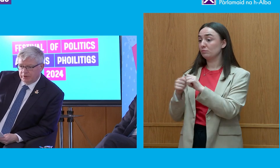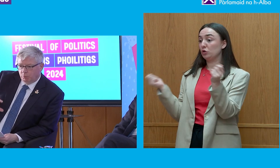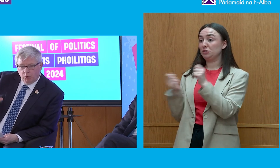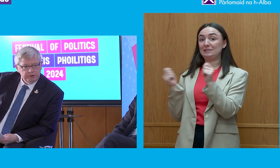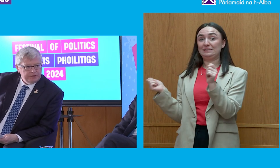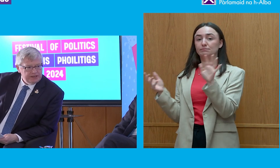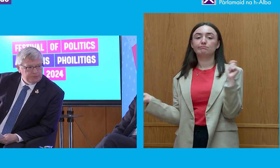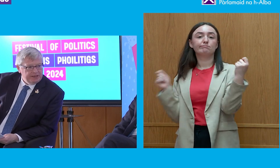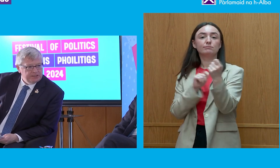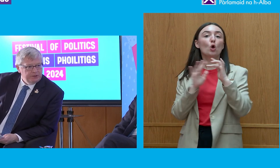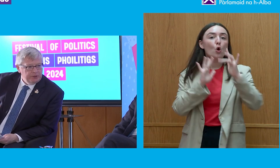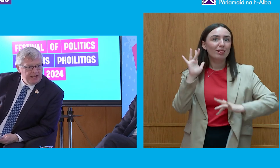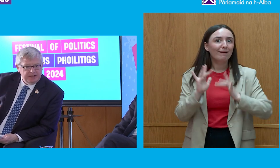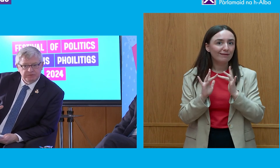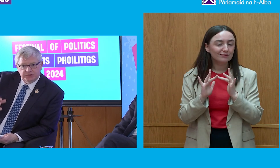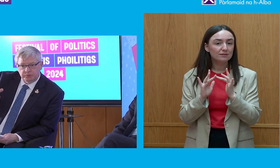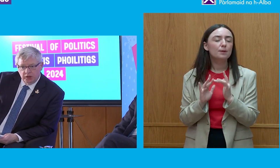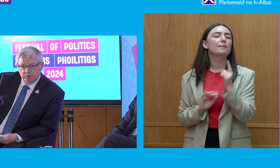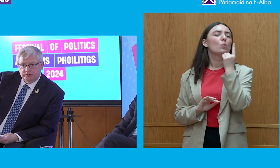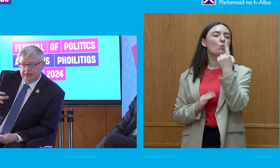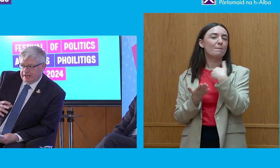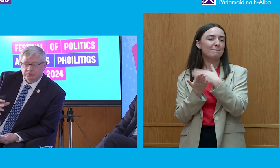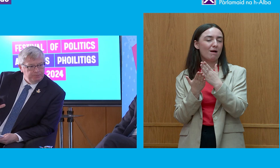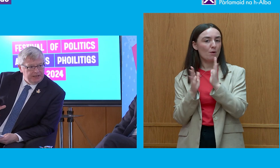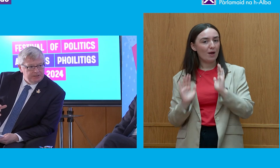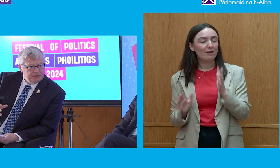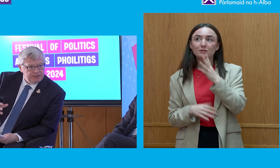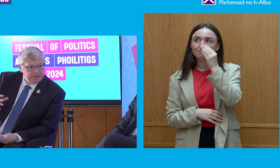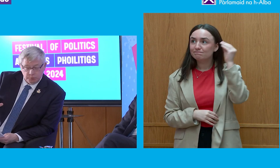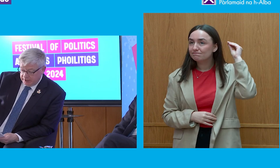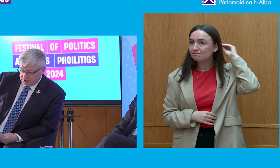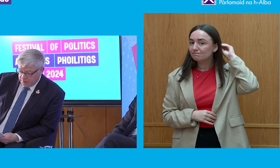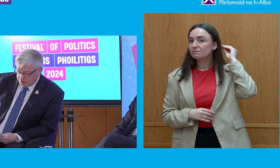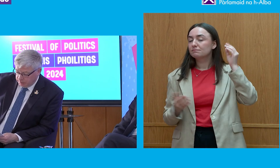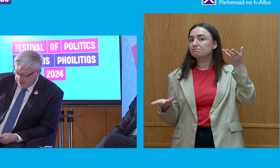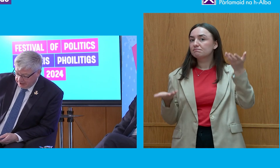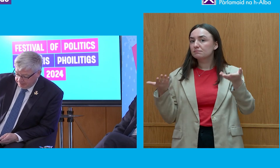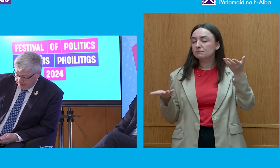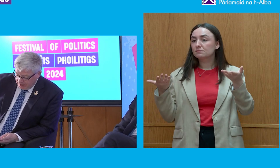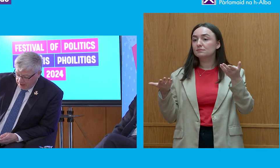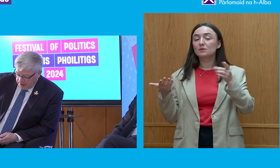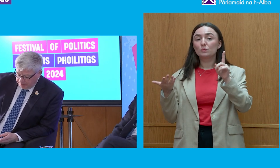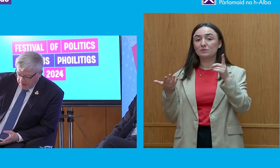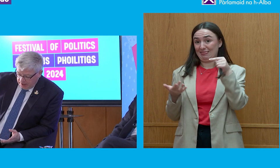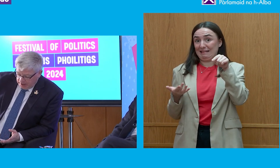that one of the aspects that we have to hold and counterbalance is weakening.